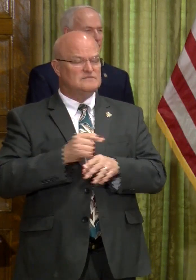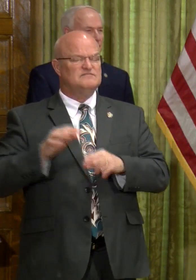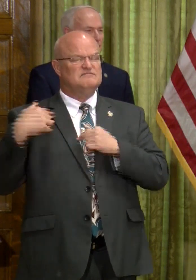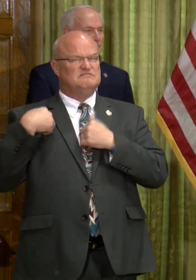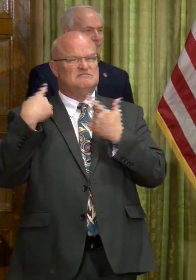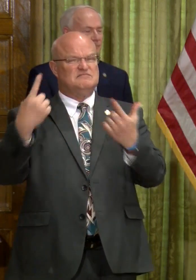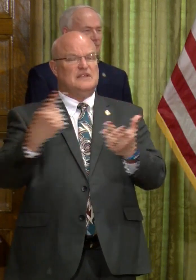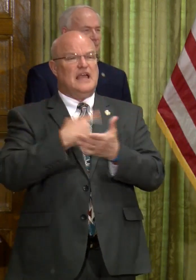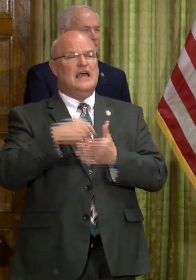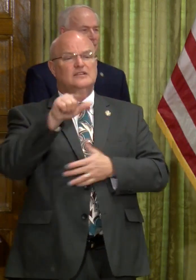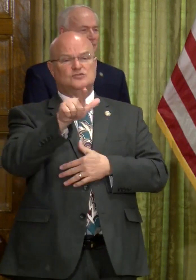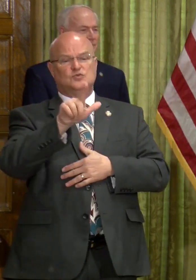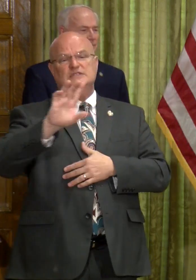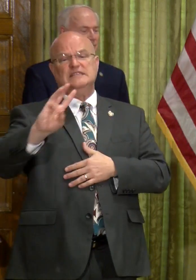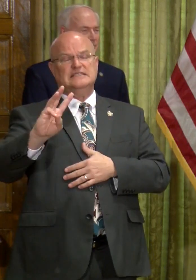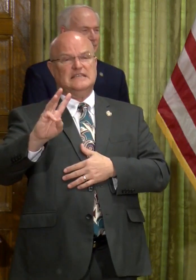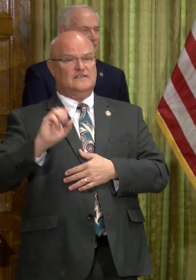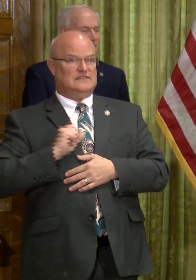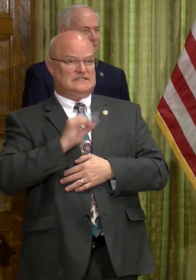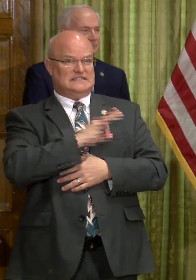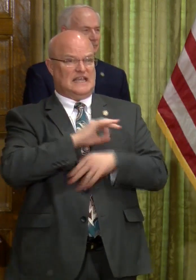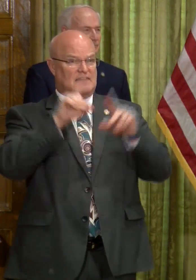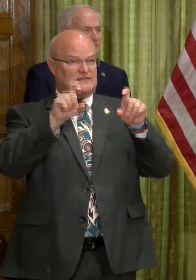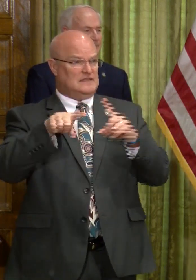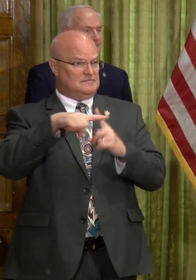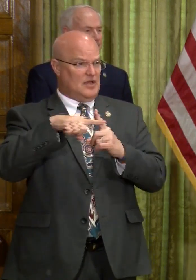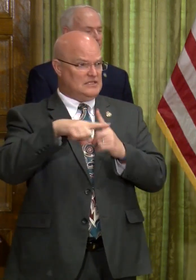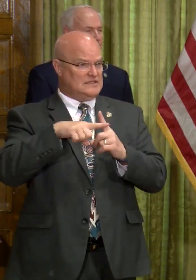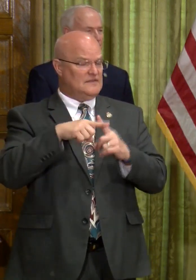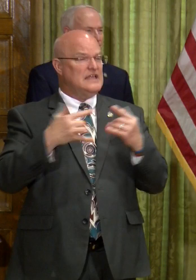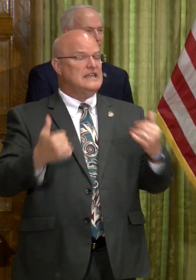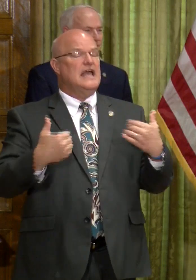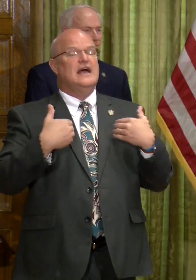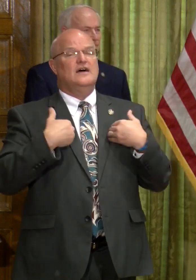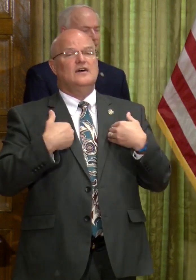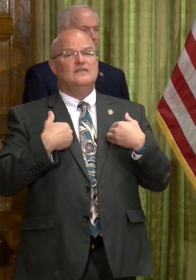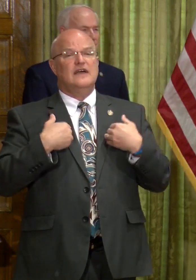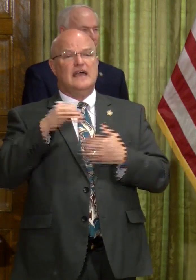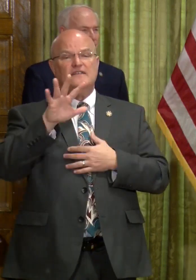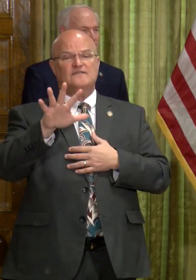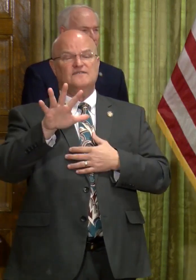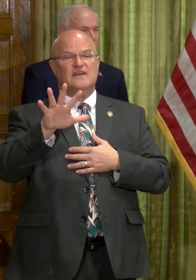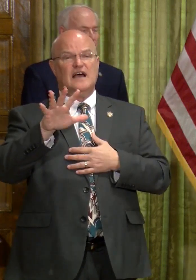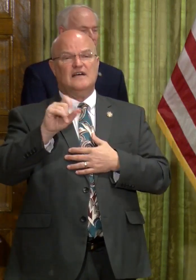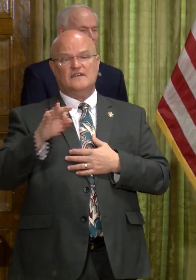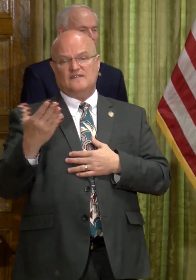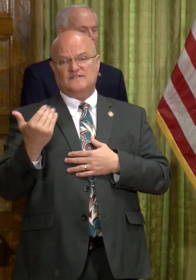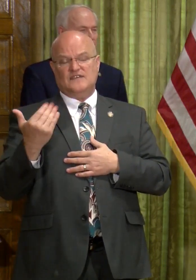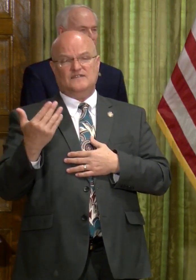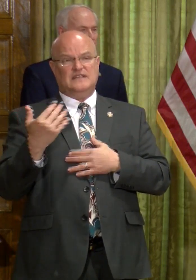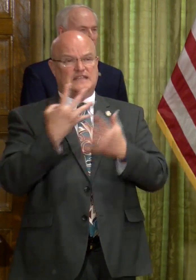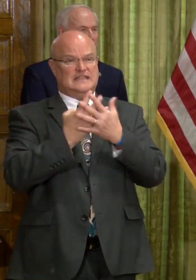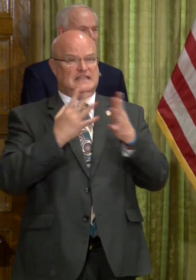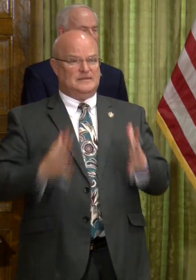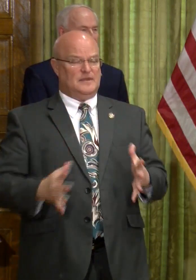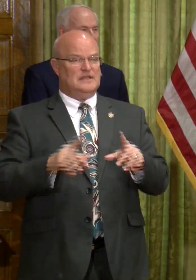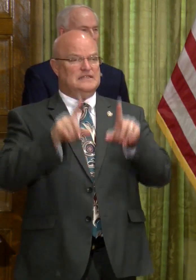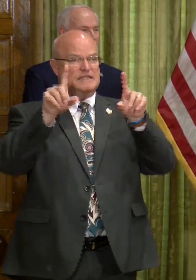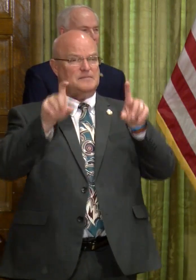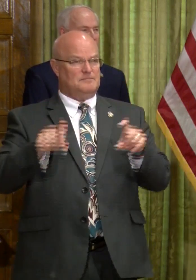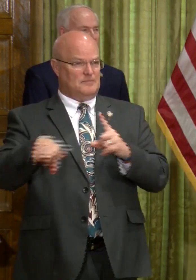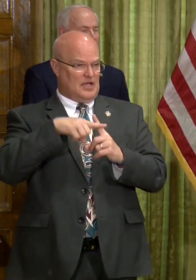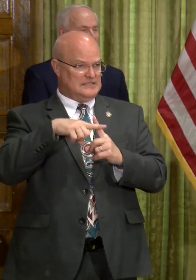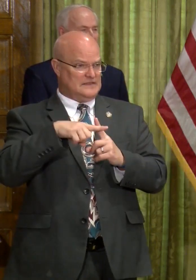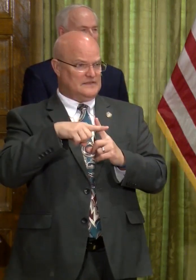couple of weeks, we've had 27 staff tests positive. We now have had 5 of 15 inmates test positive, so we'll be